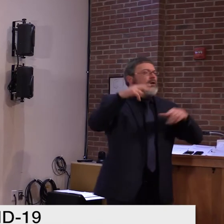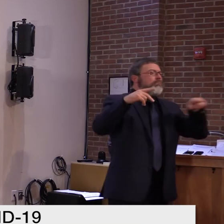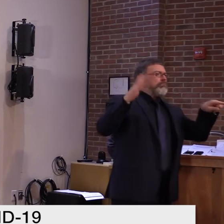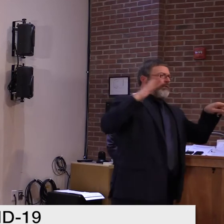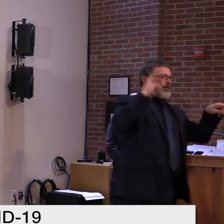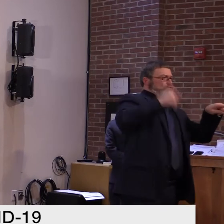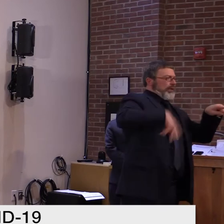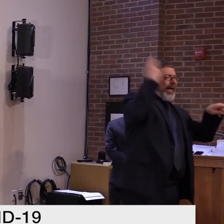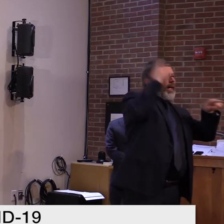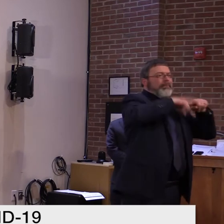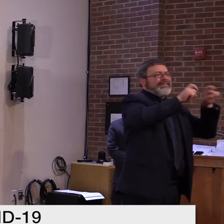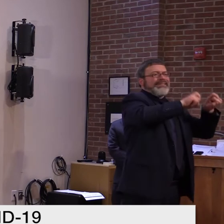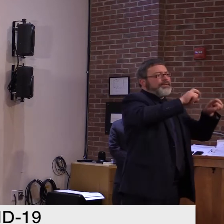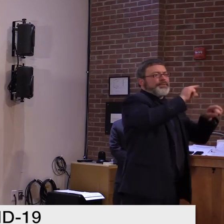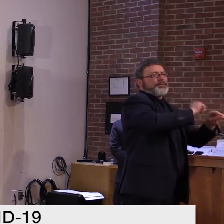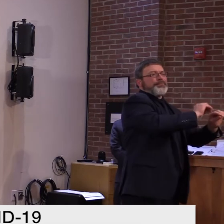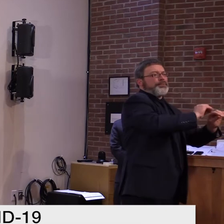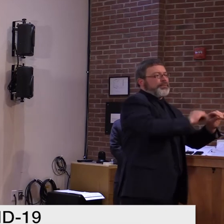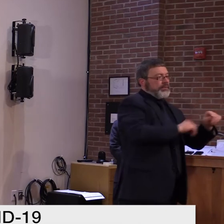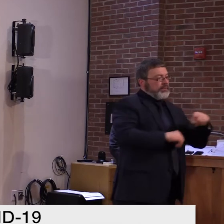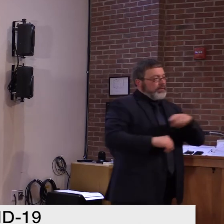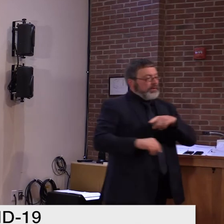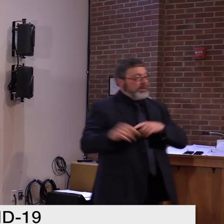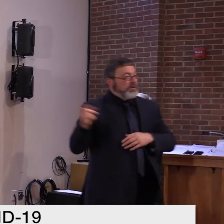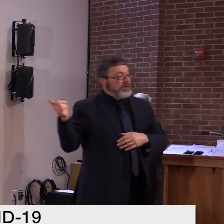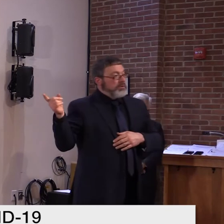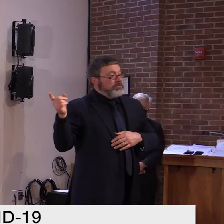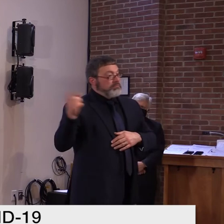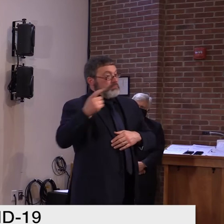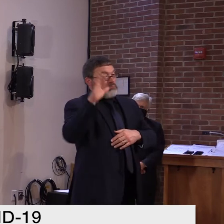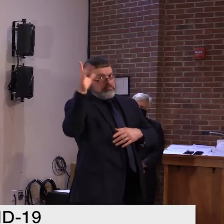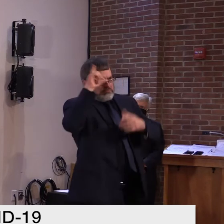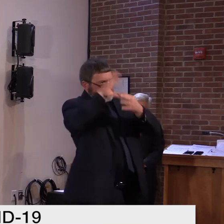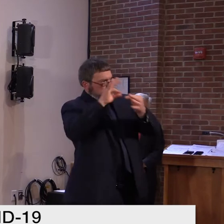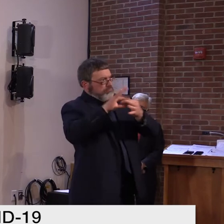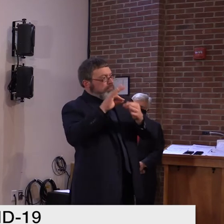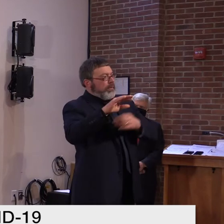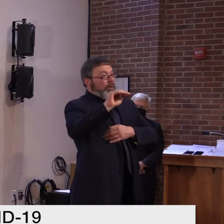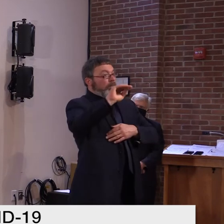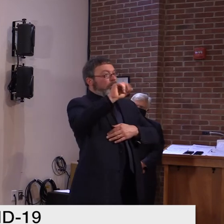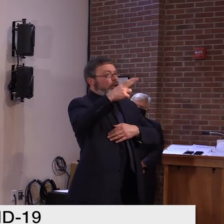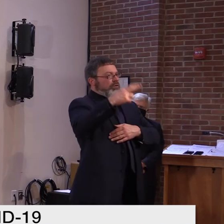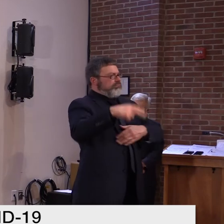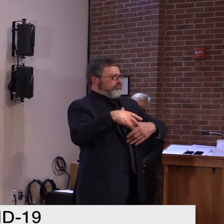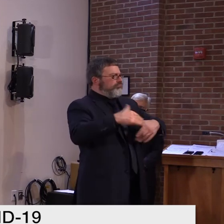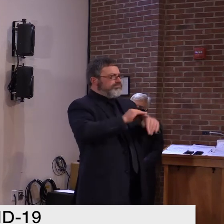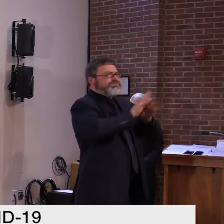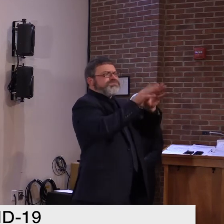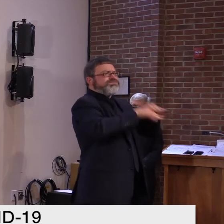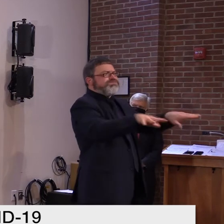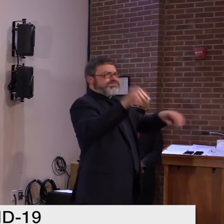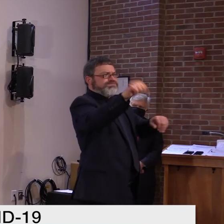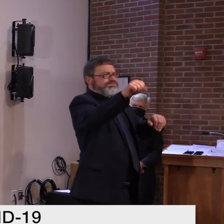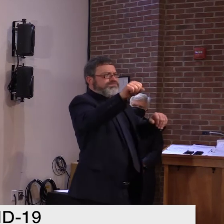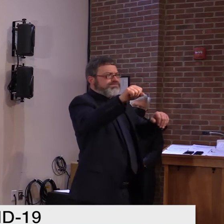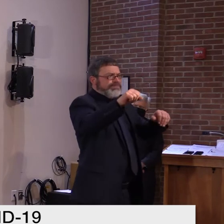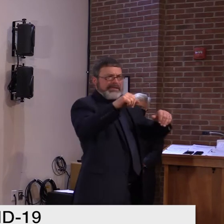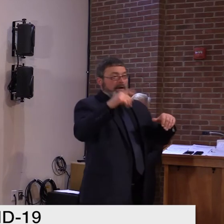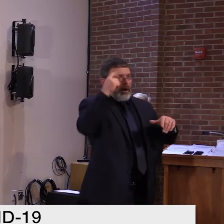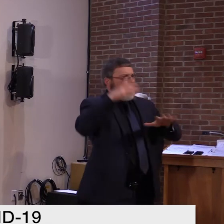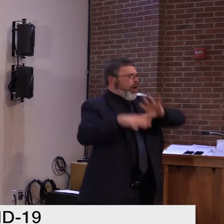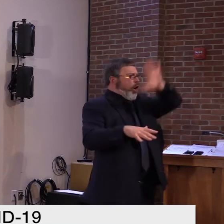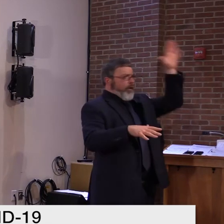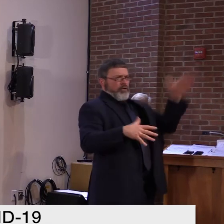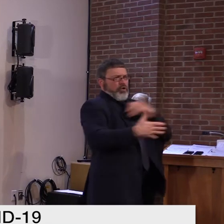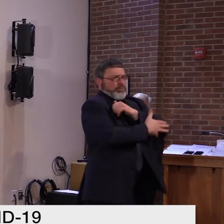problem that, you know, was not our problem, it was a national problem and a crisis. But since the late spring, through the